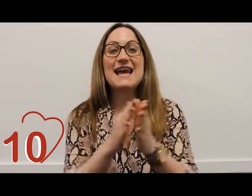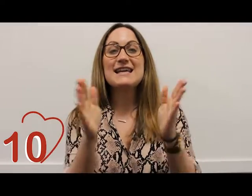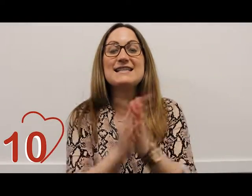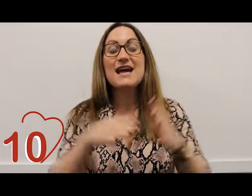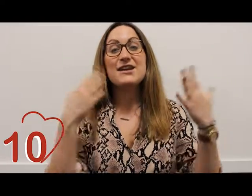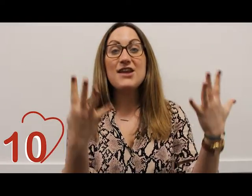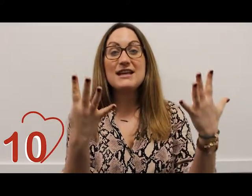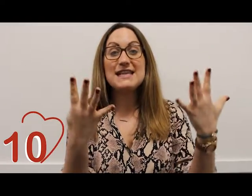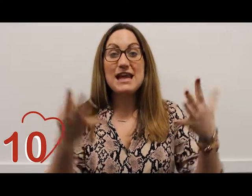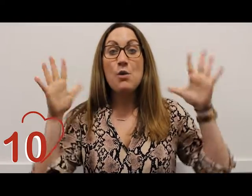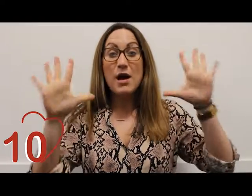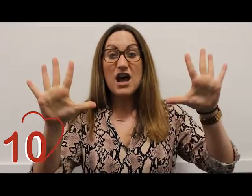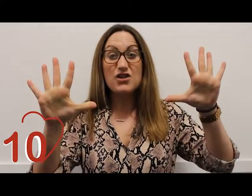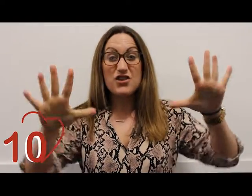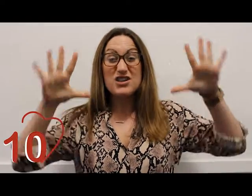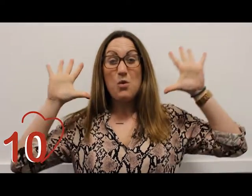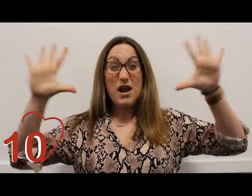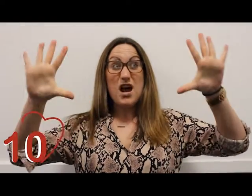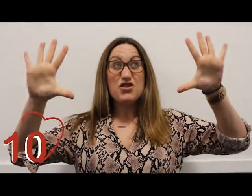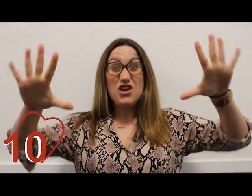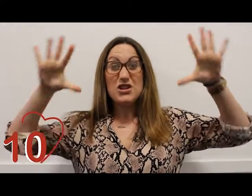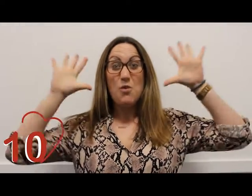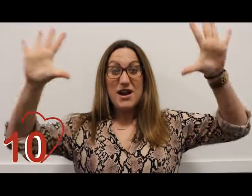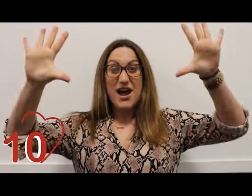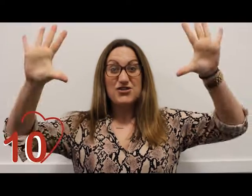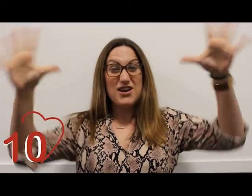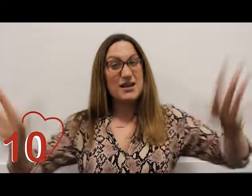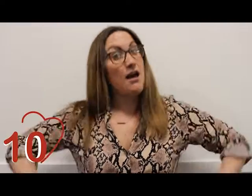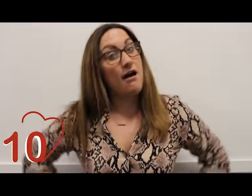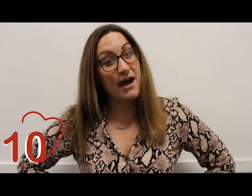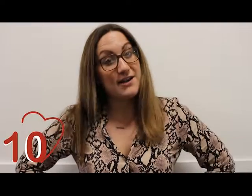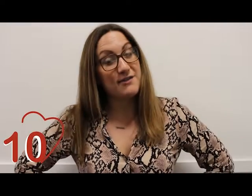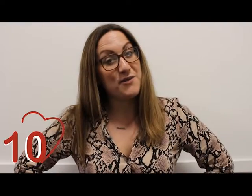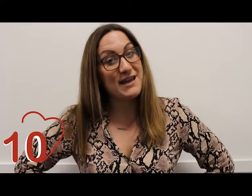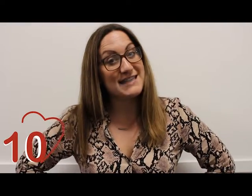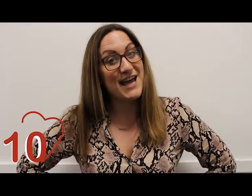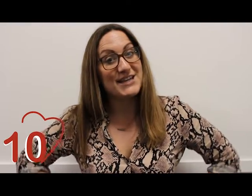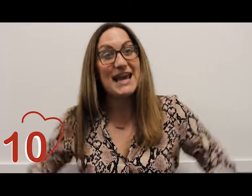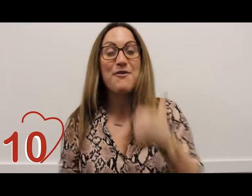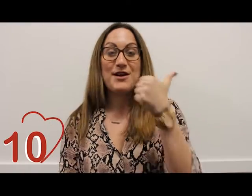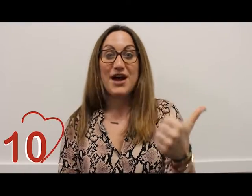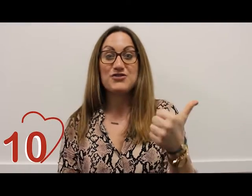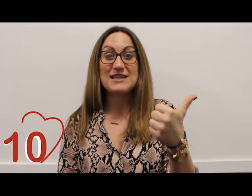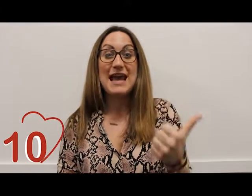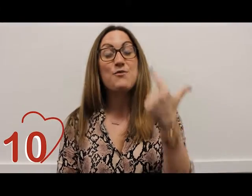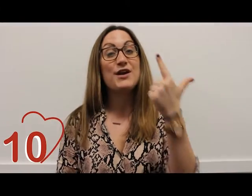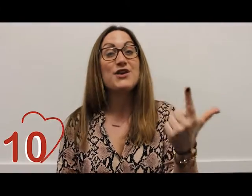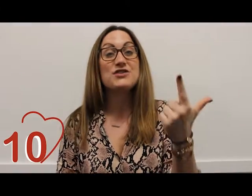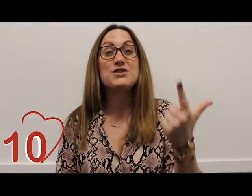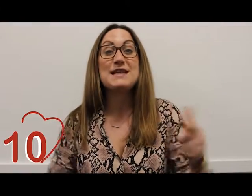get it done 90 100 100 100 100 i don't think we're done yet 110 120